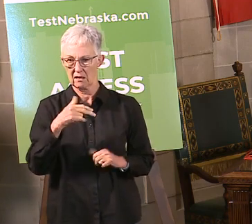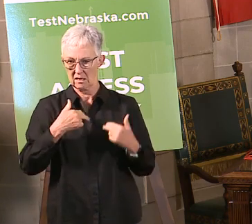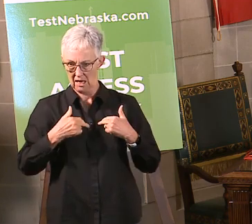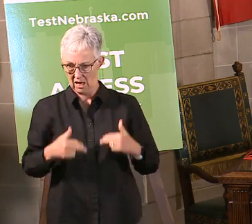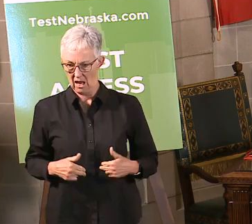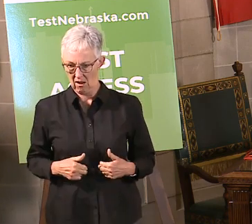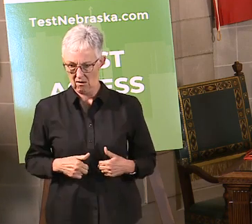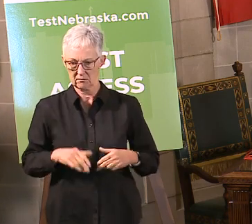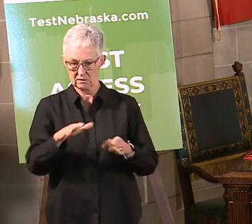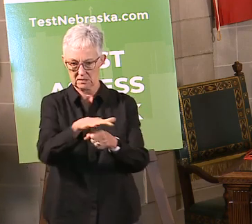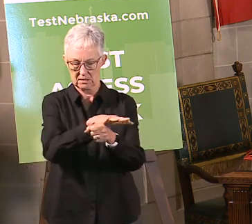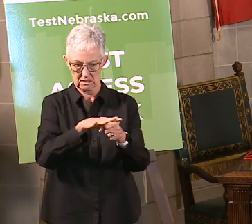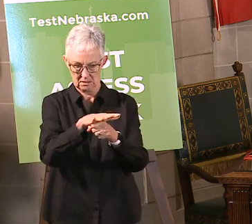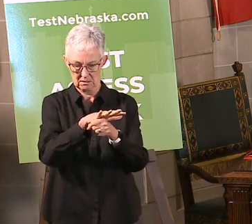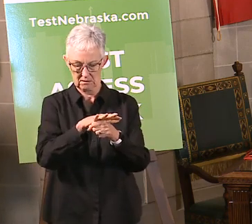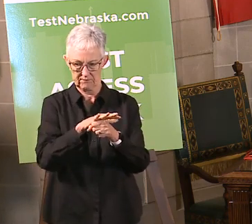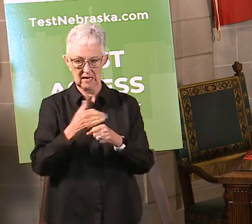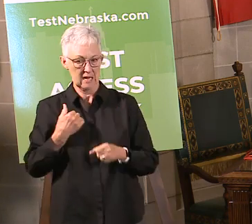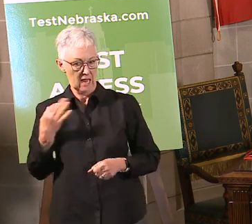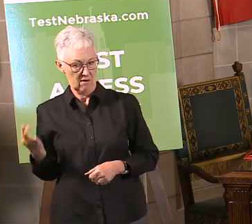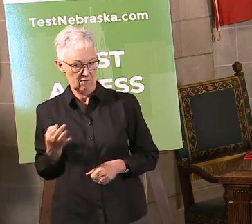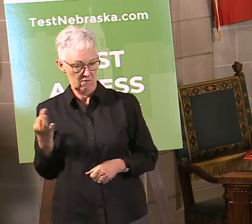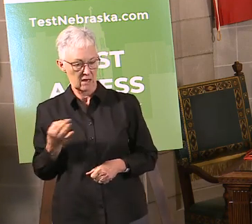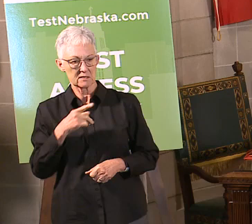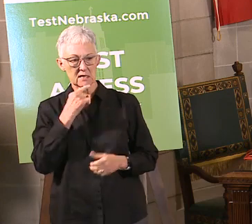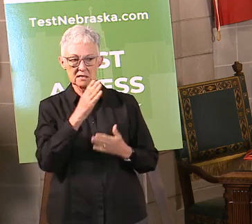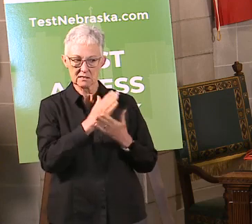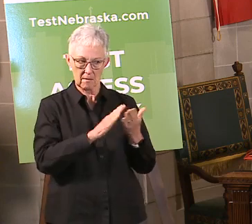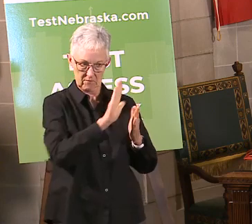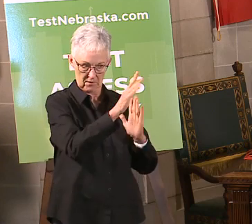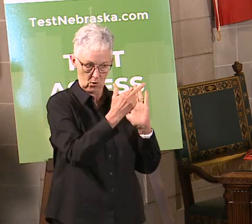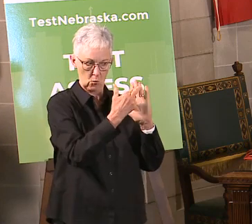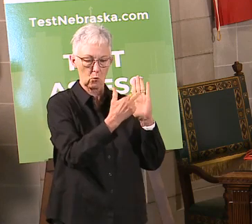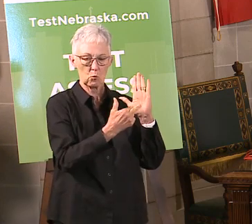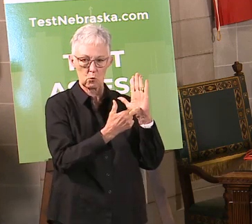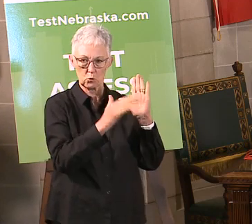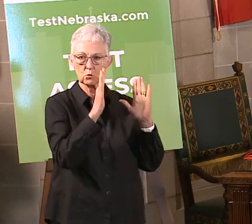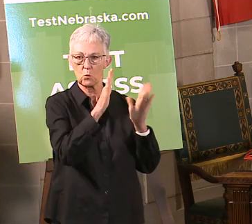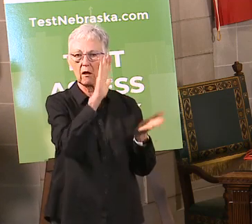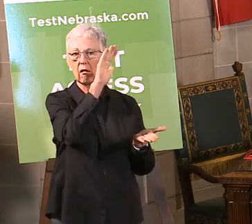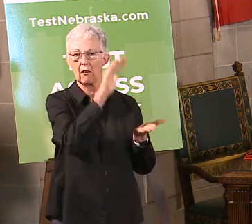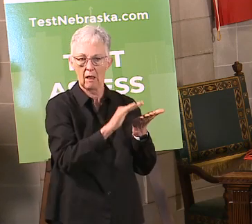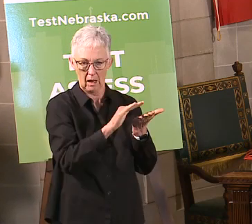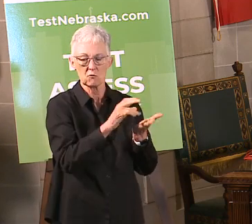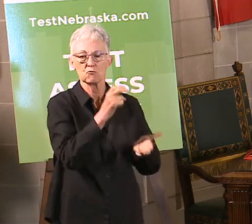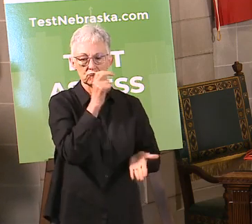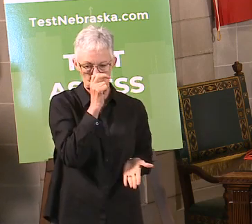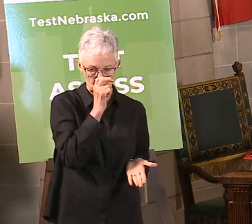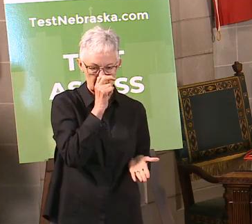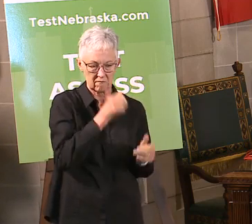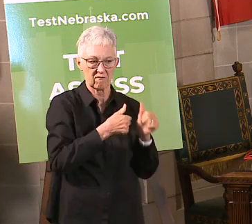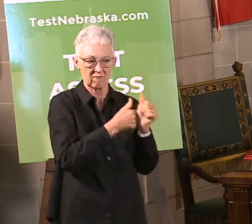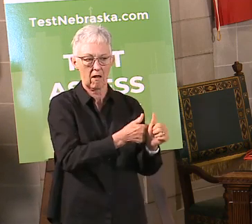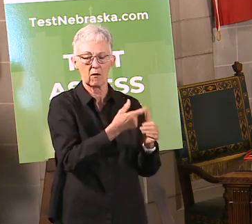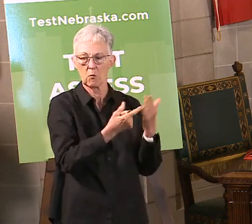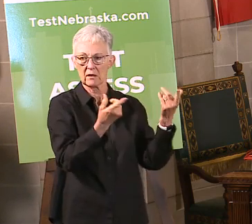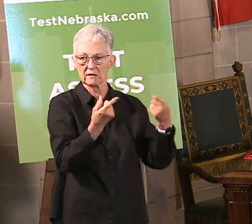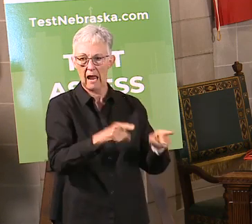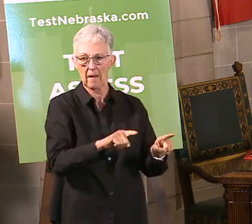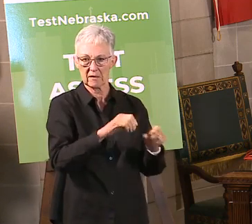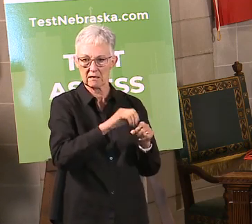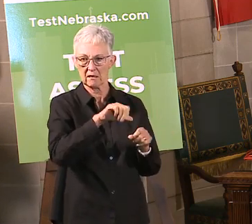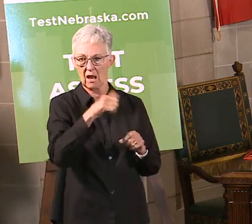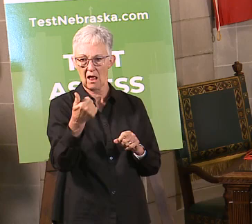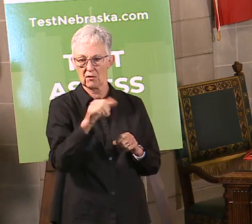Friday that they would be loosening some of the restrictions in line with what has gone on in the other counties to,